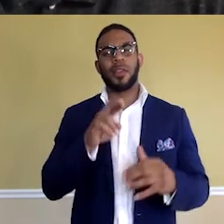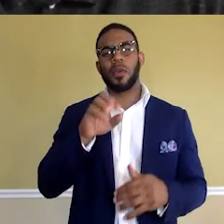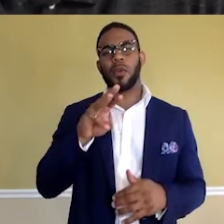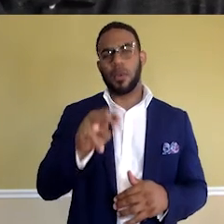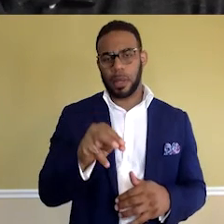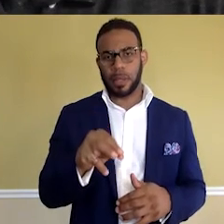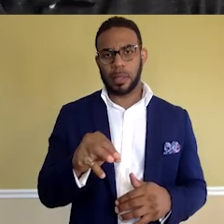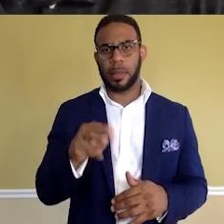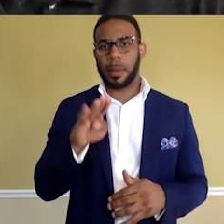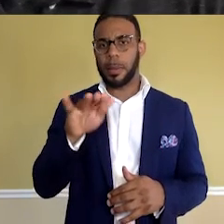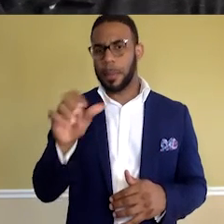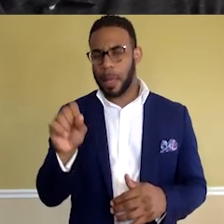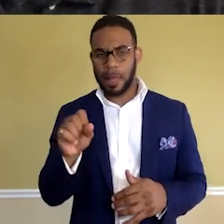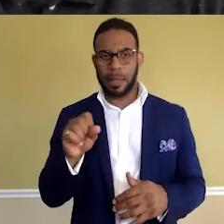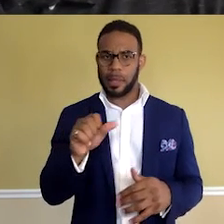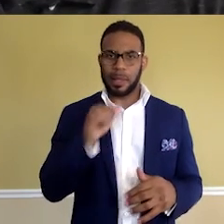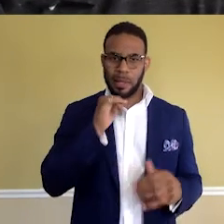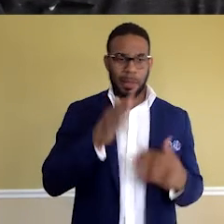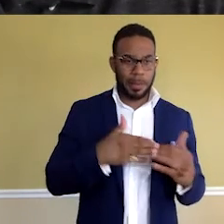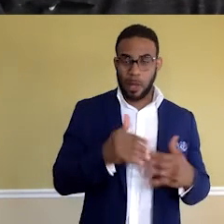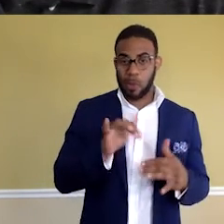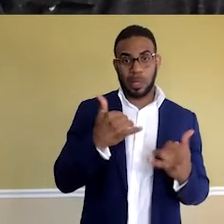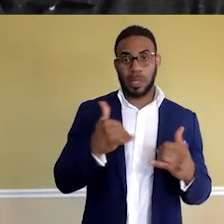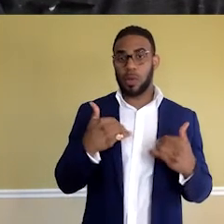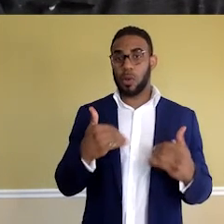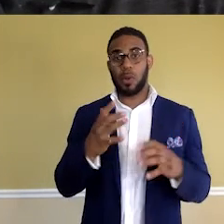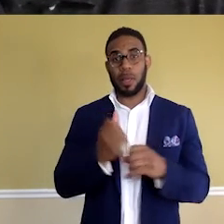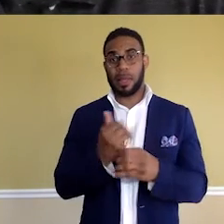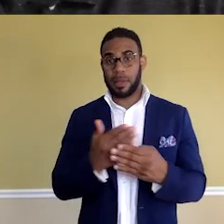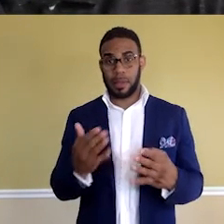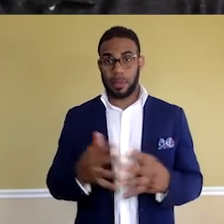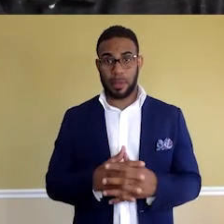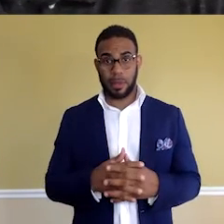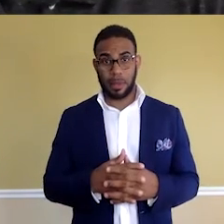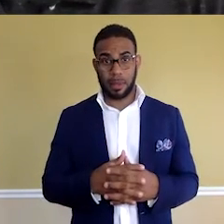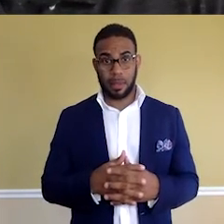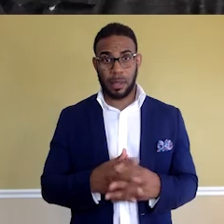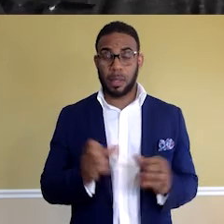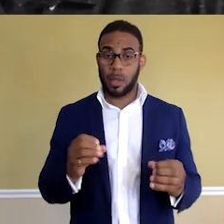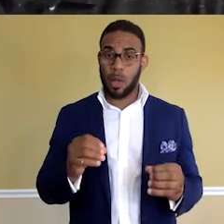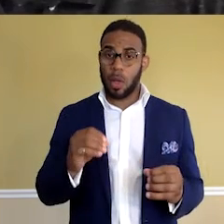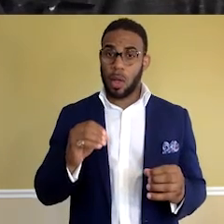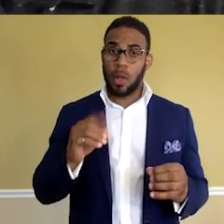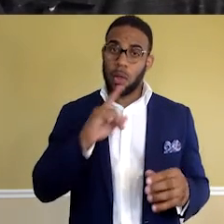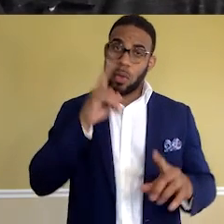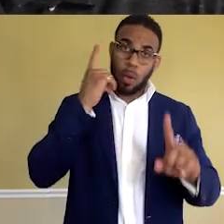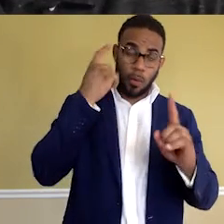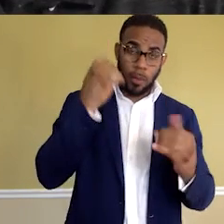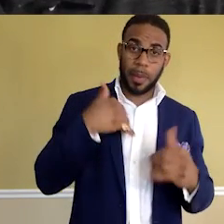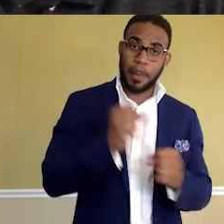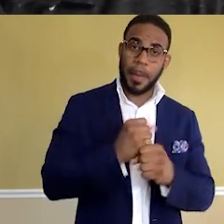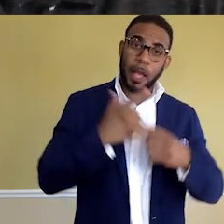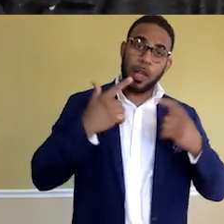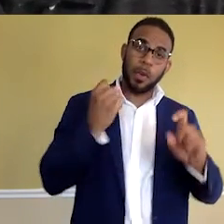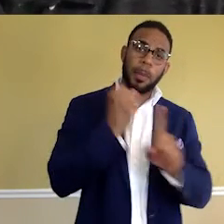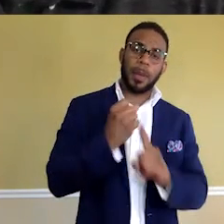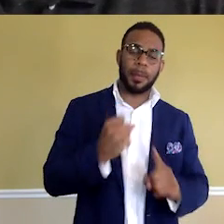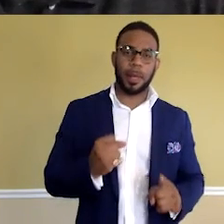bias, it doesn't matter. You can still go get that thing, right? So the ultimate goal for me is make a huge impact, right? I want to